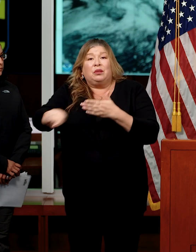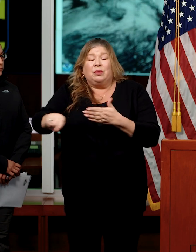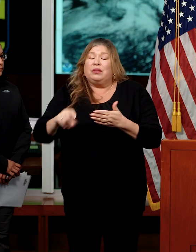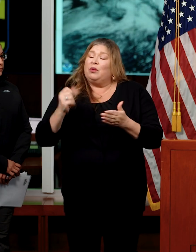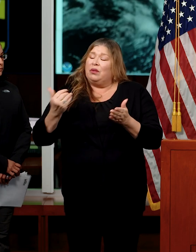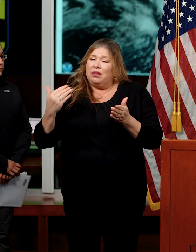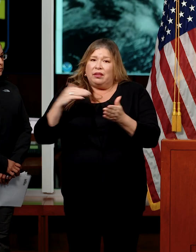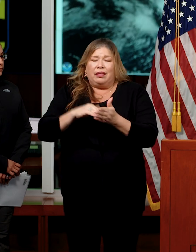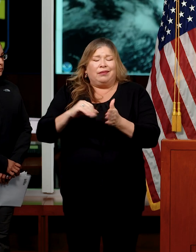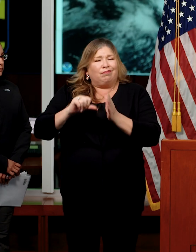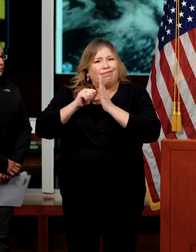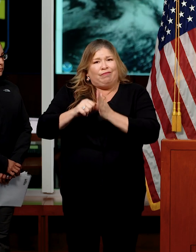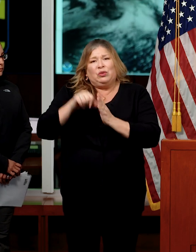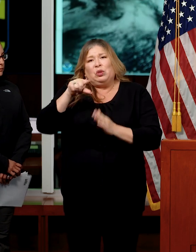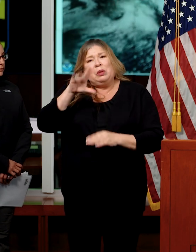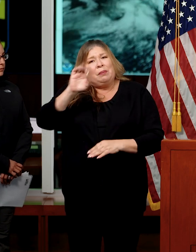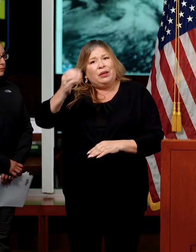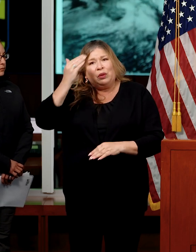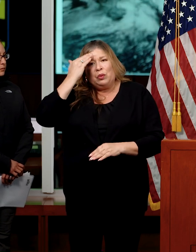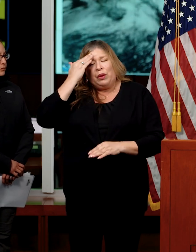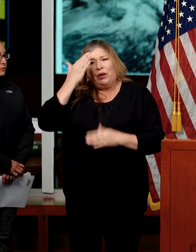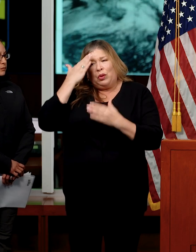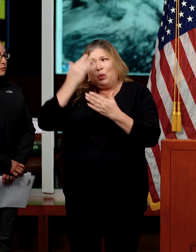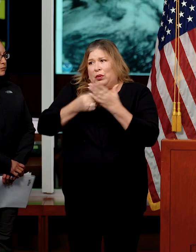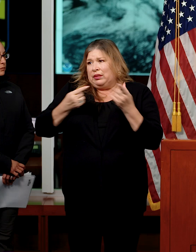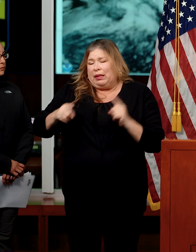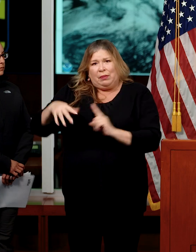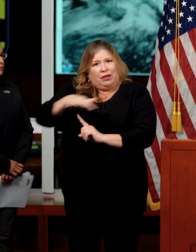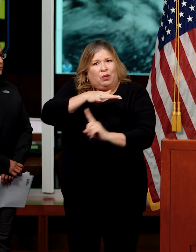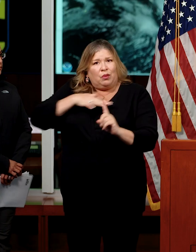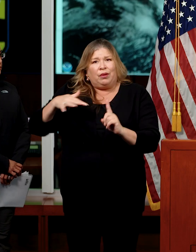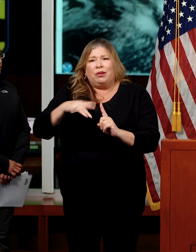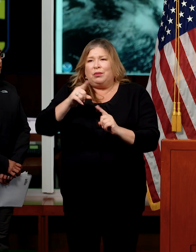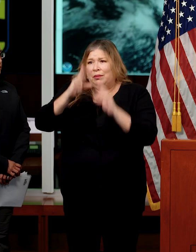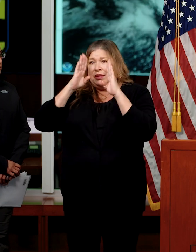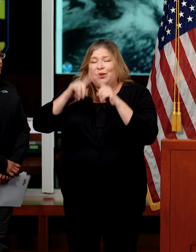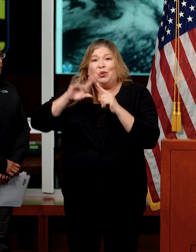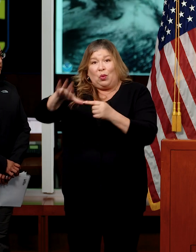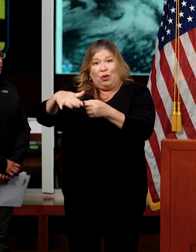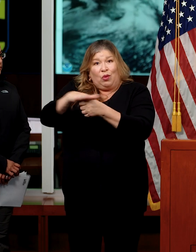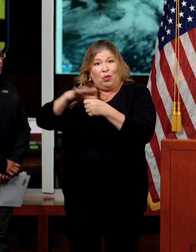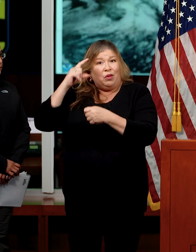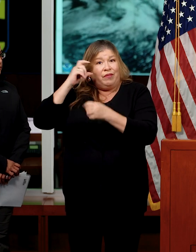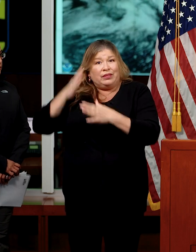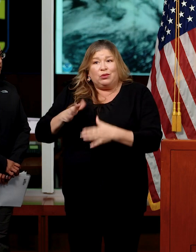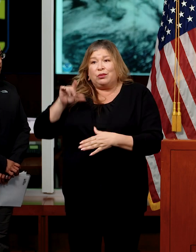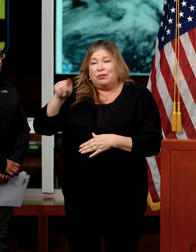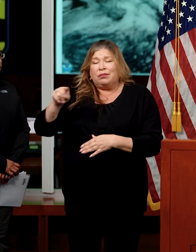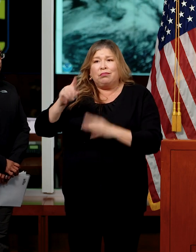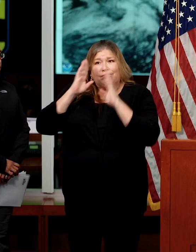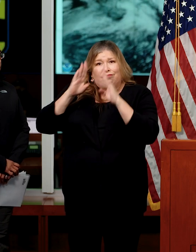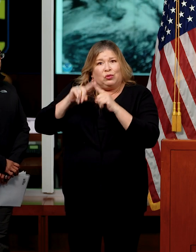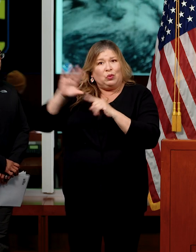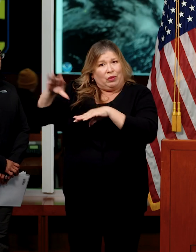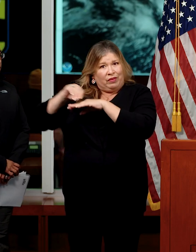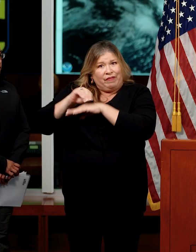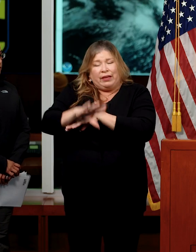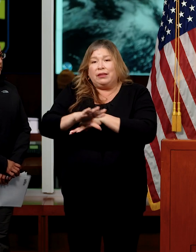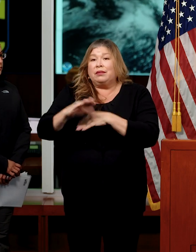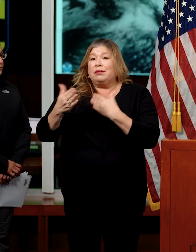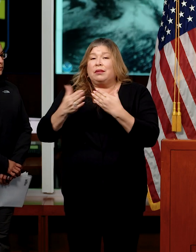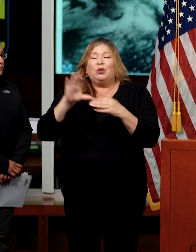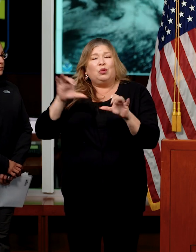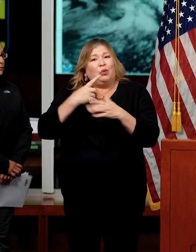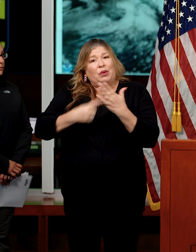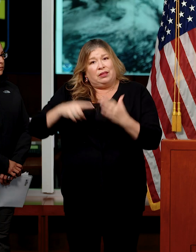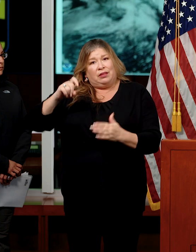So again, please stay aware of your surroundings, listen to your local officials, heed their advice, and do whatever is necessary to